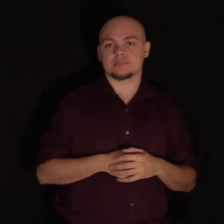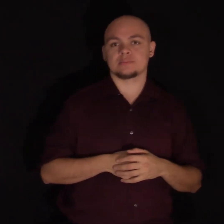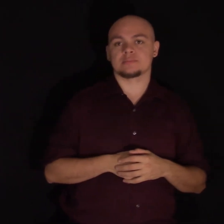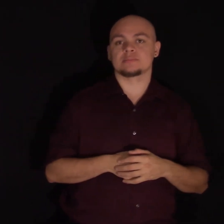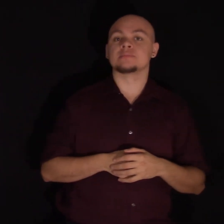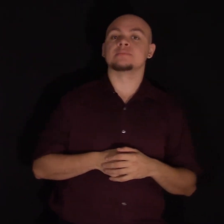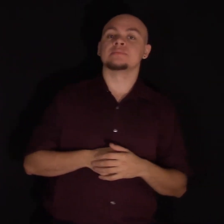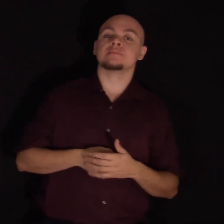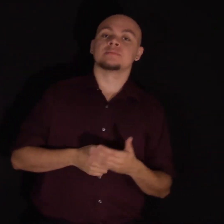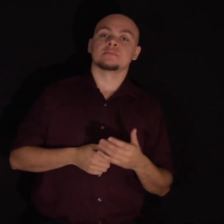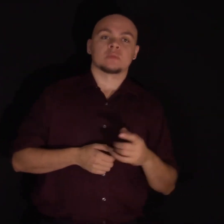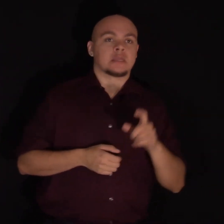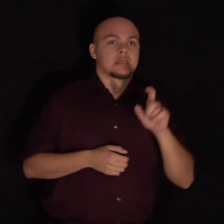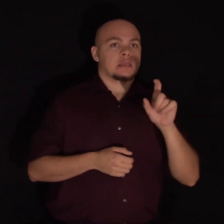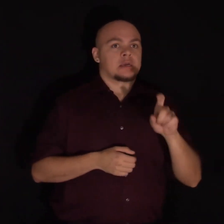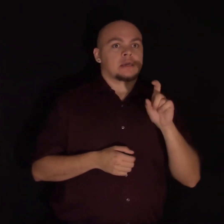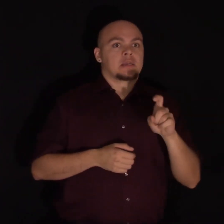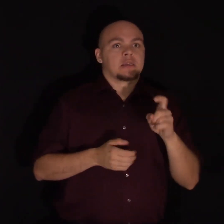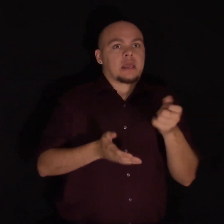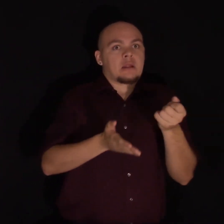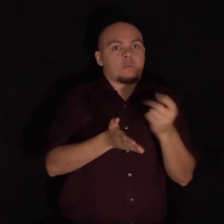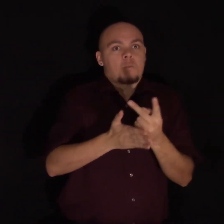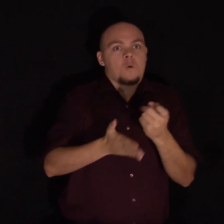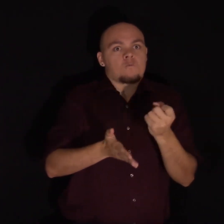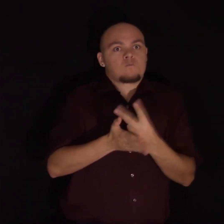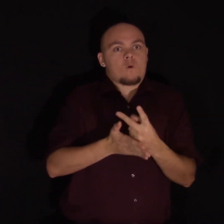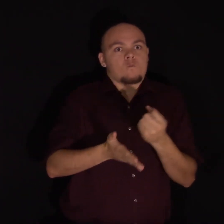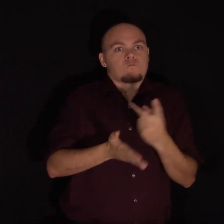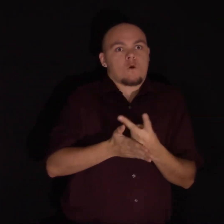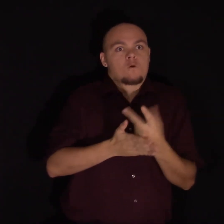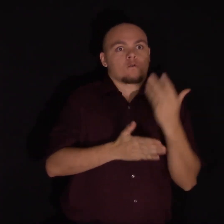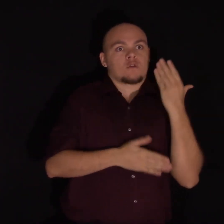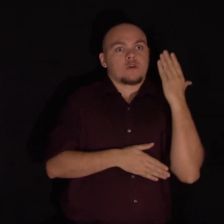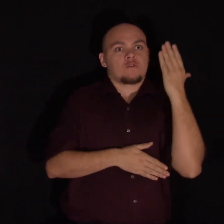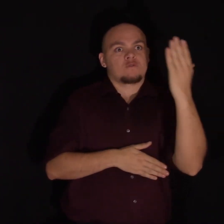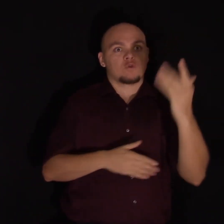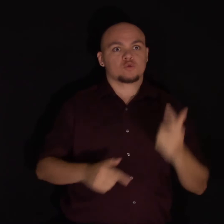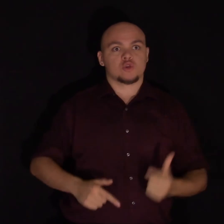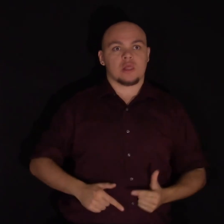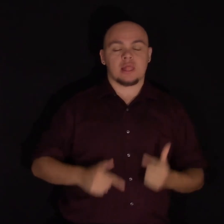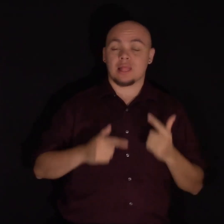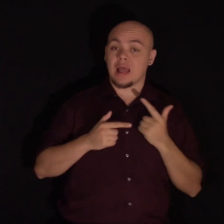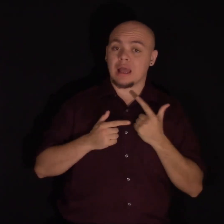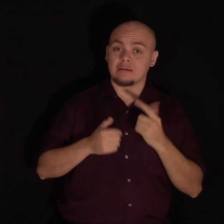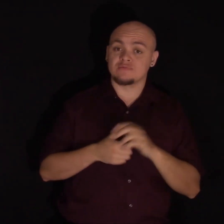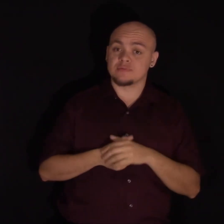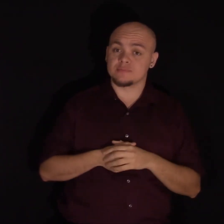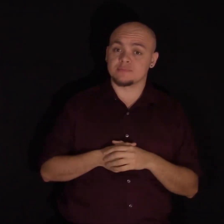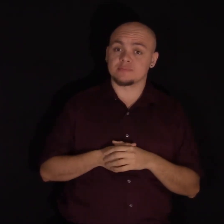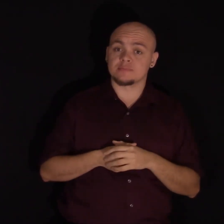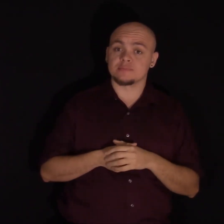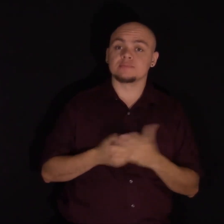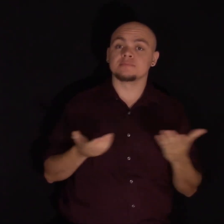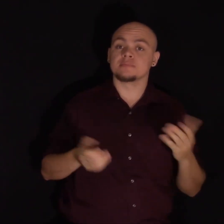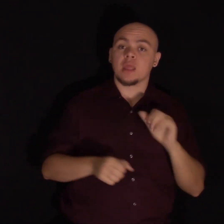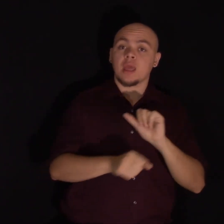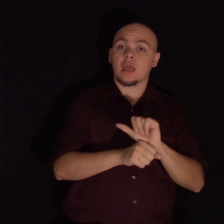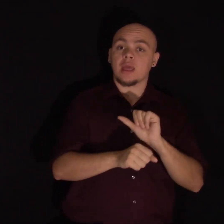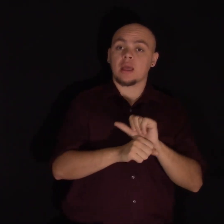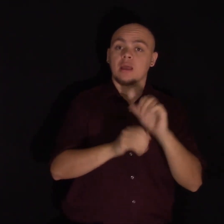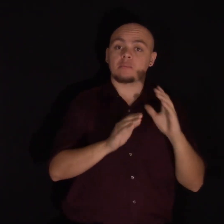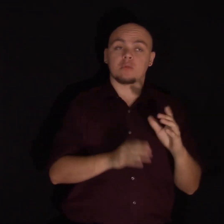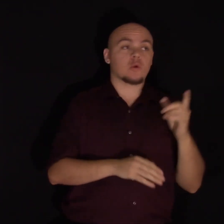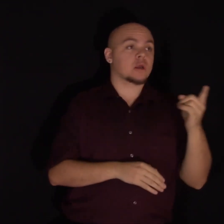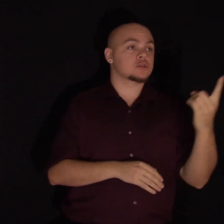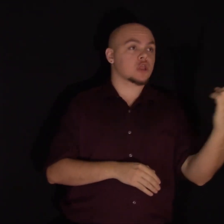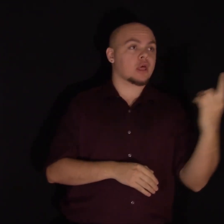constant validation with them into their future lives? Maybe because employers are coming to